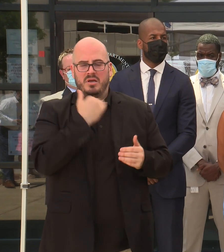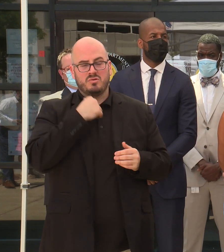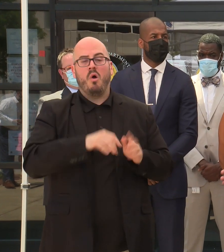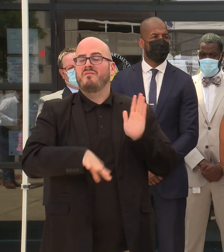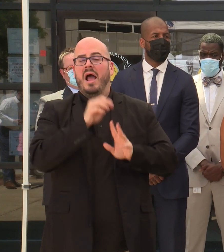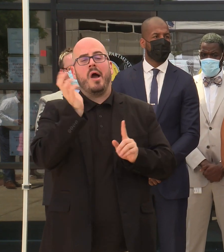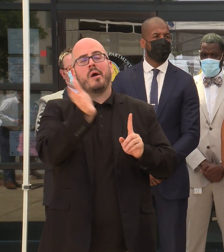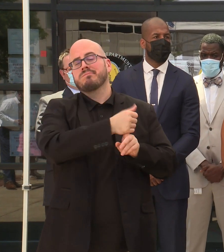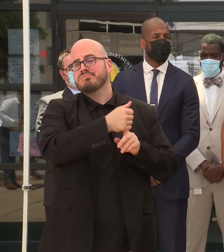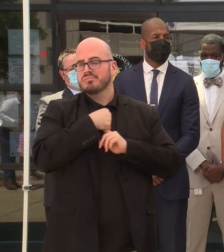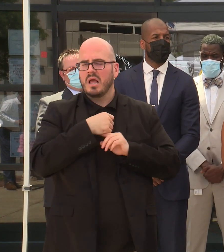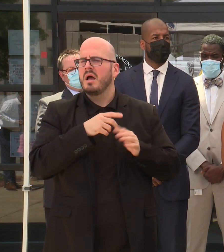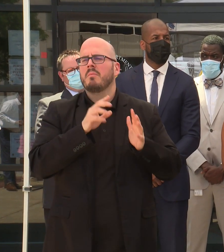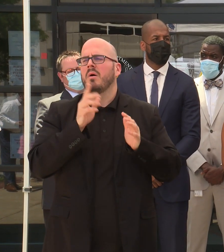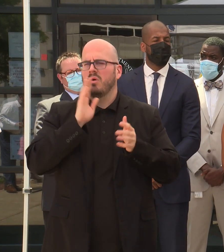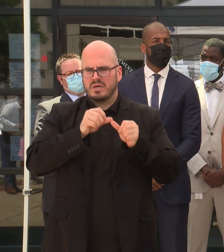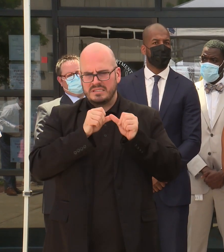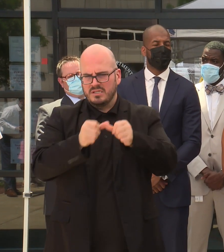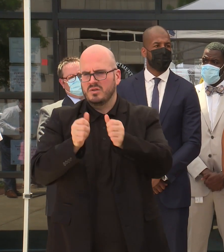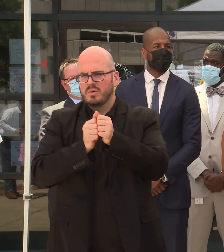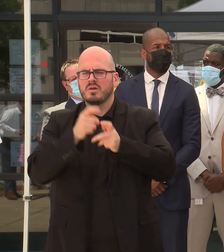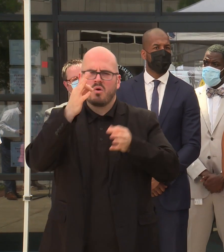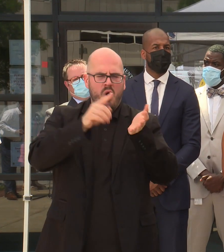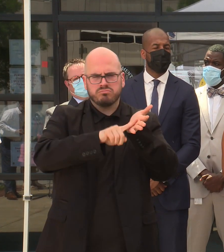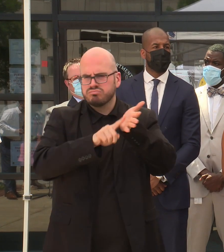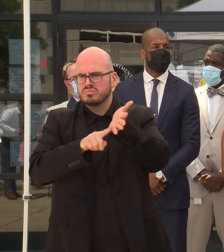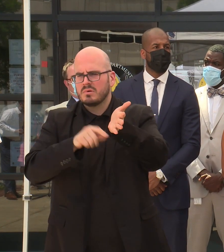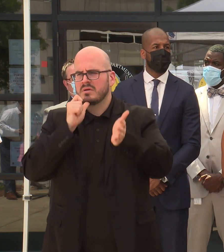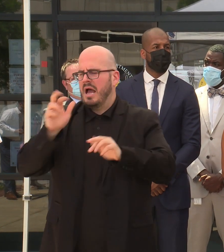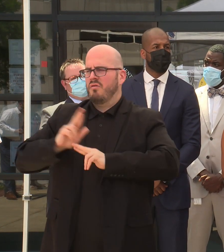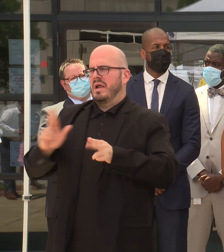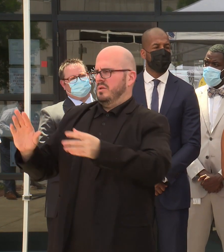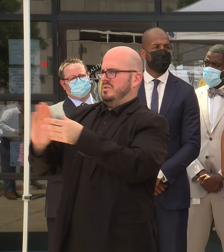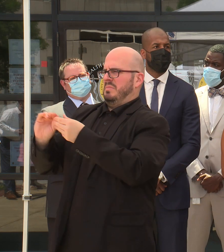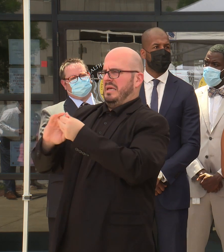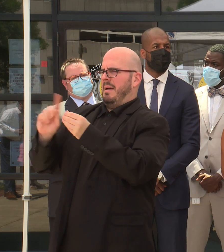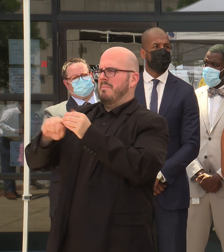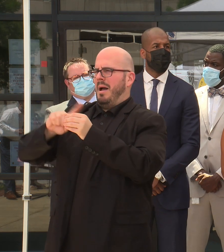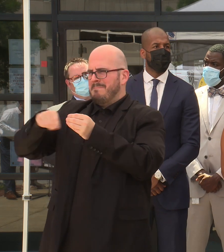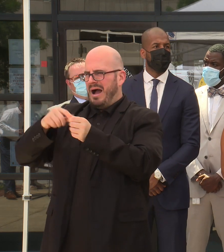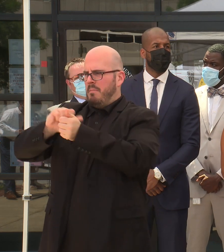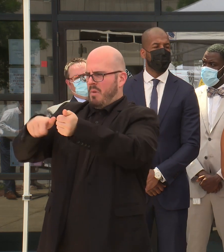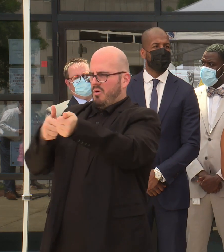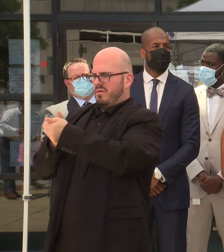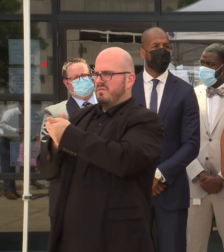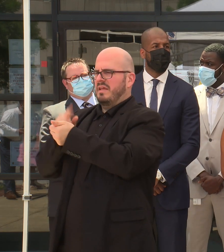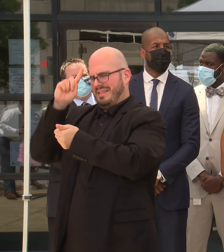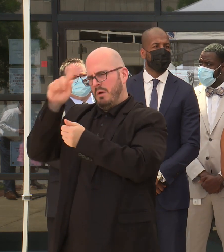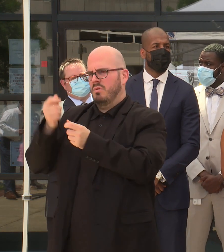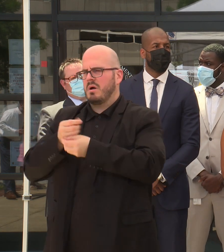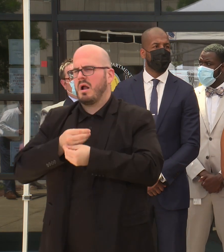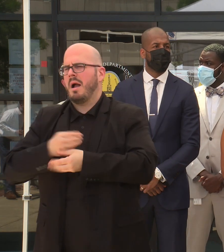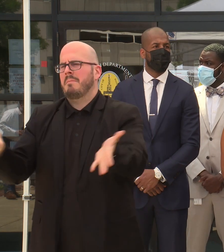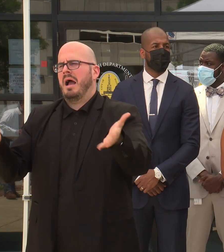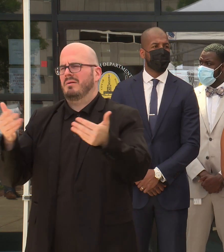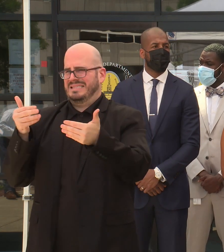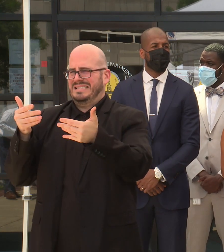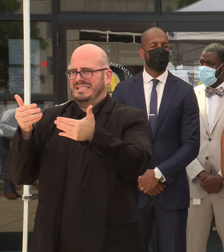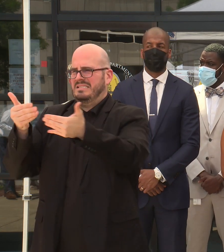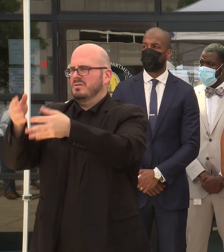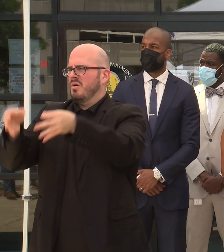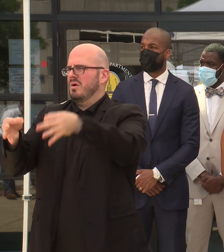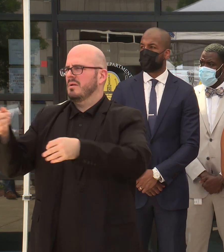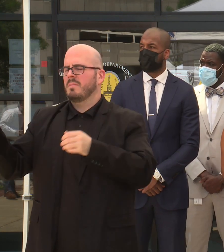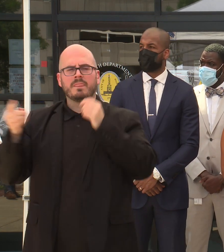and it will continue into the prosecution. You know, we're not ready to speak on that and I think that's something that will come out as we move to the court process.